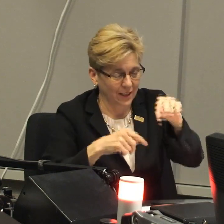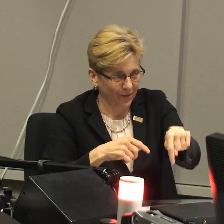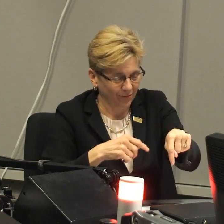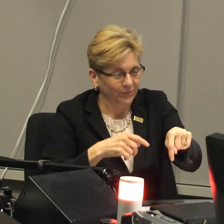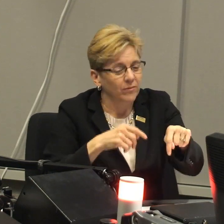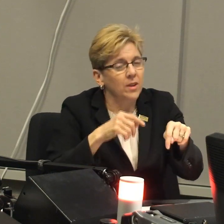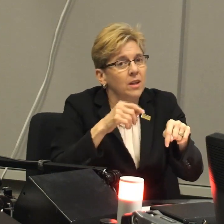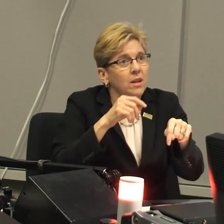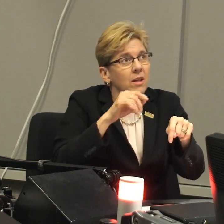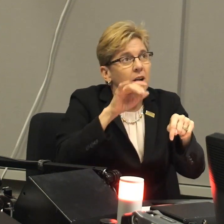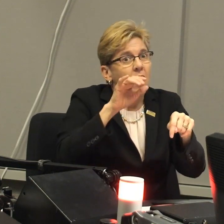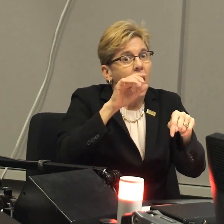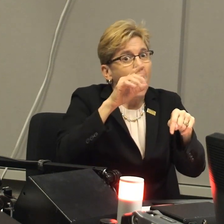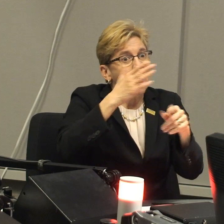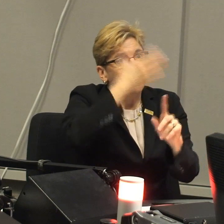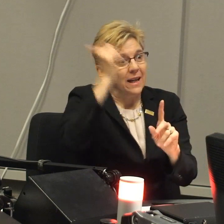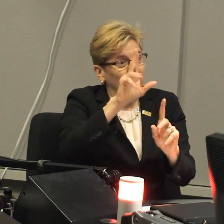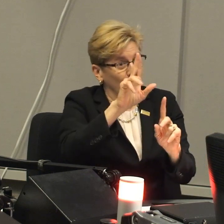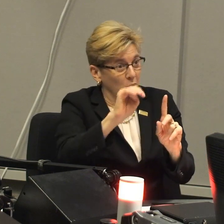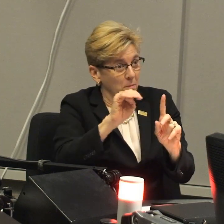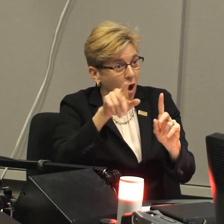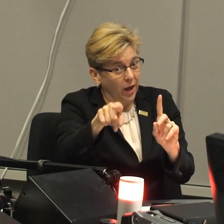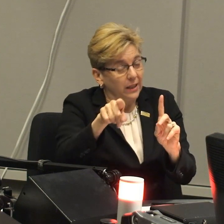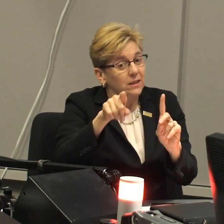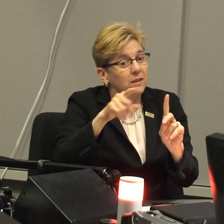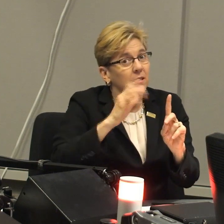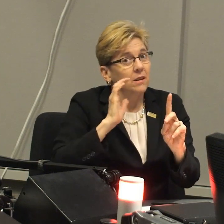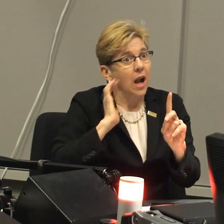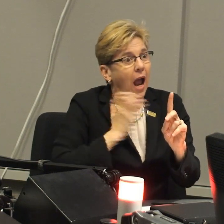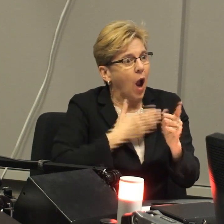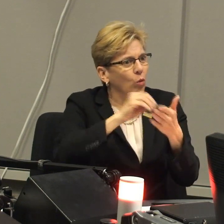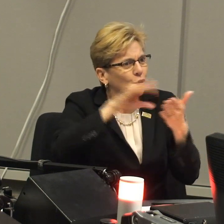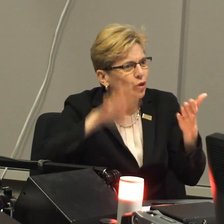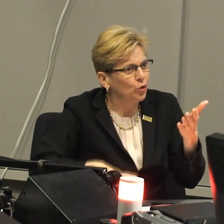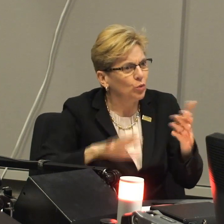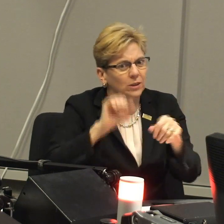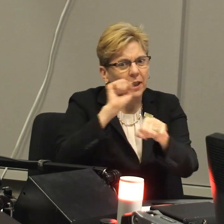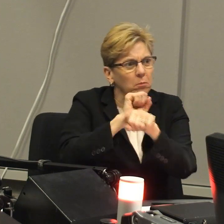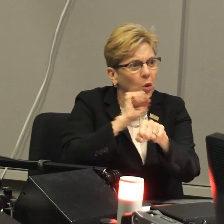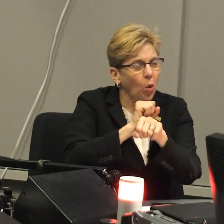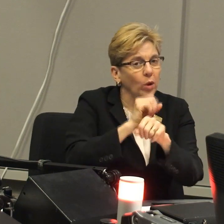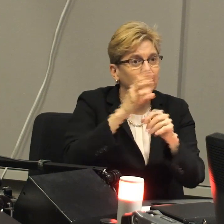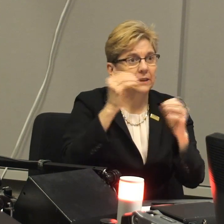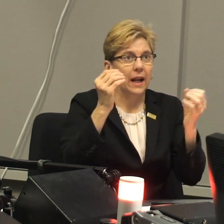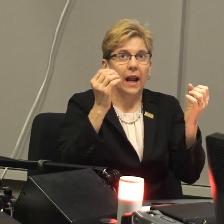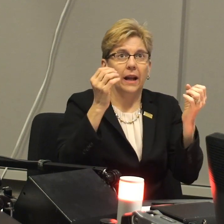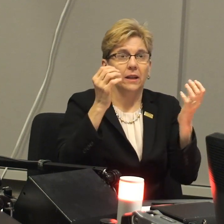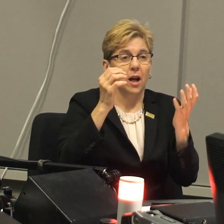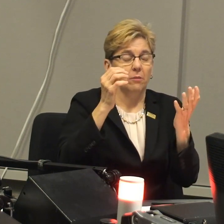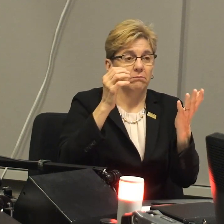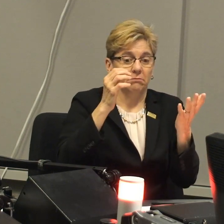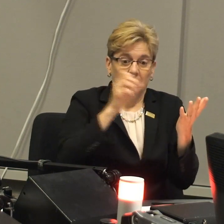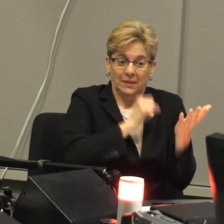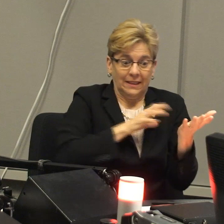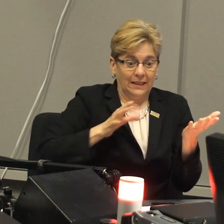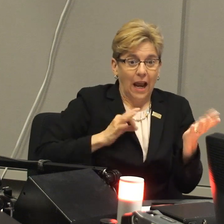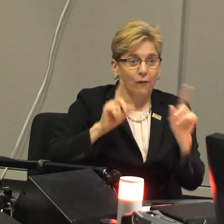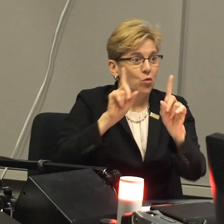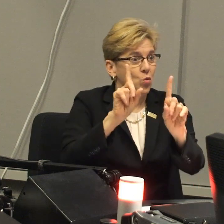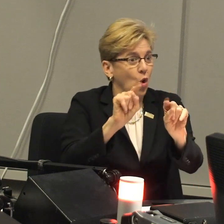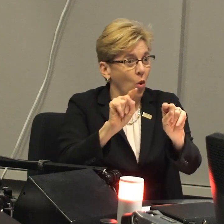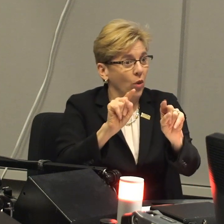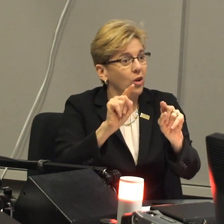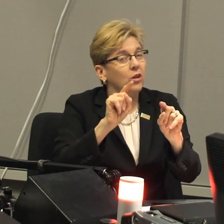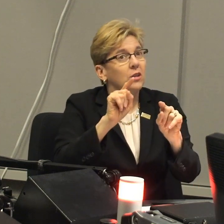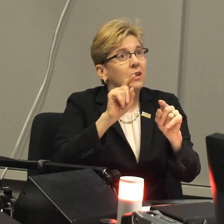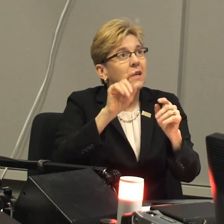to flow out into our community and our neighborhood. And, of course, because of Union Market, our students are employed there quite often,